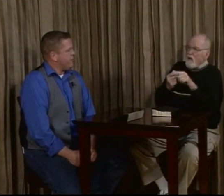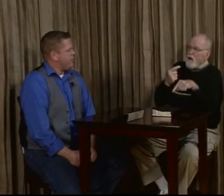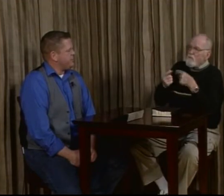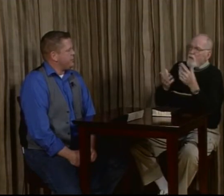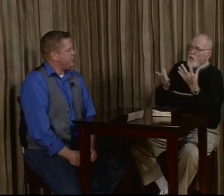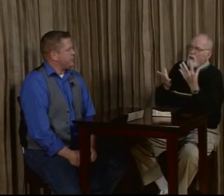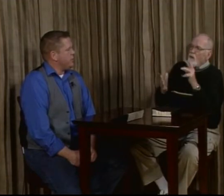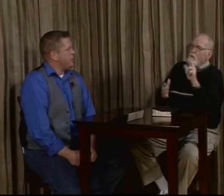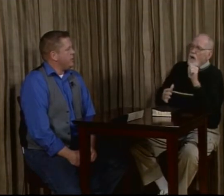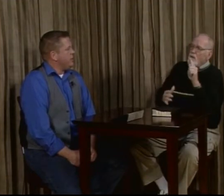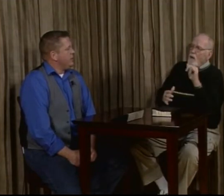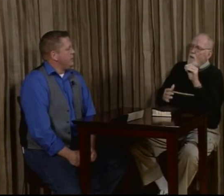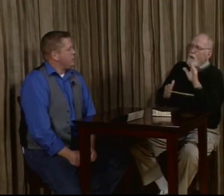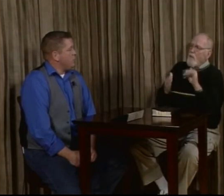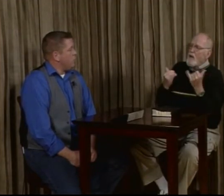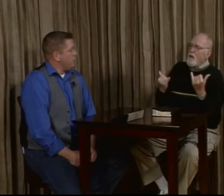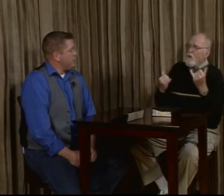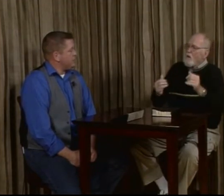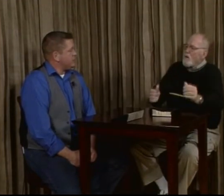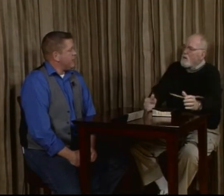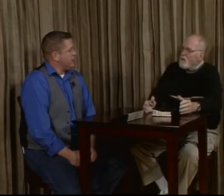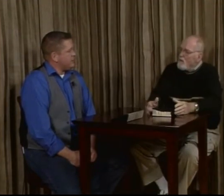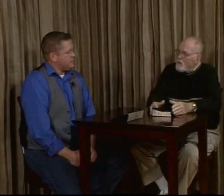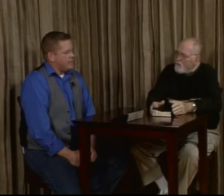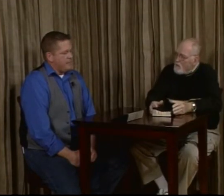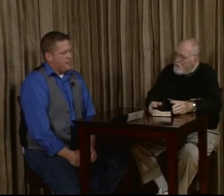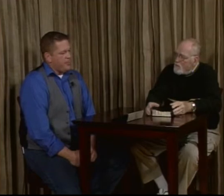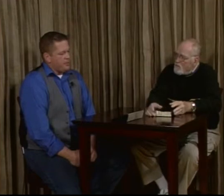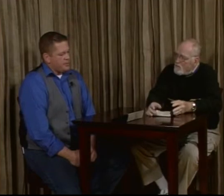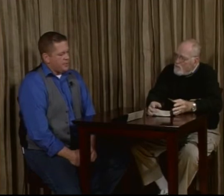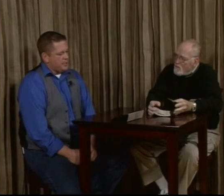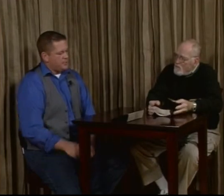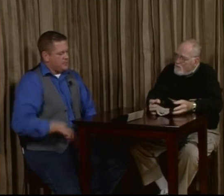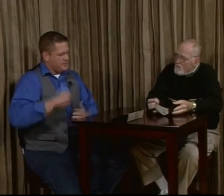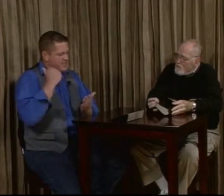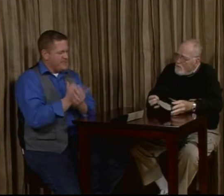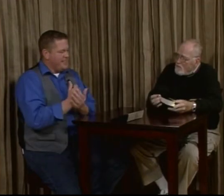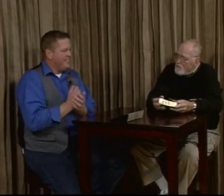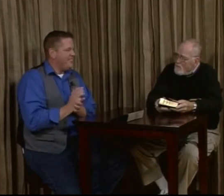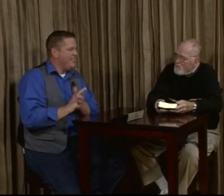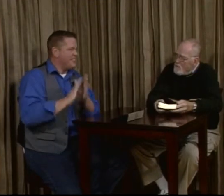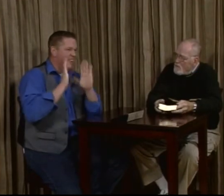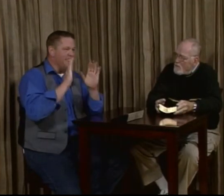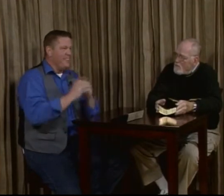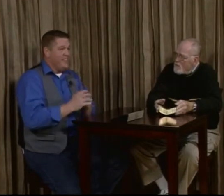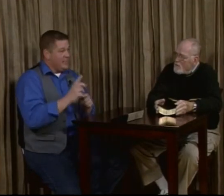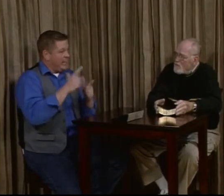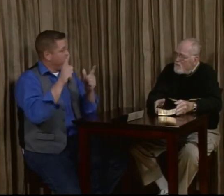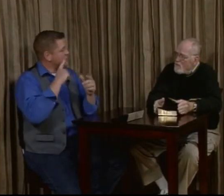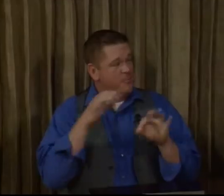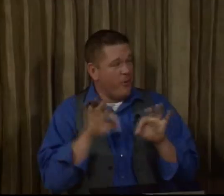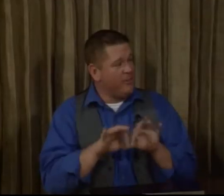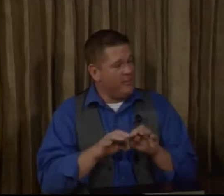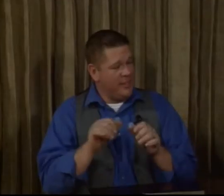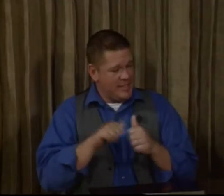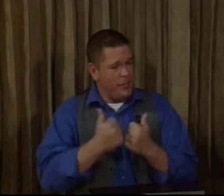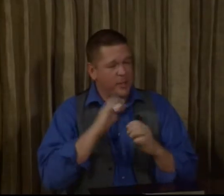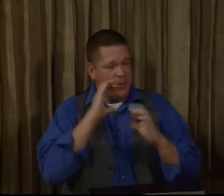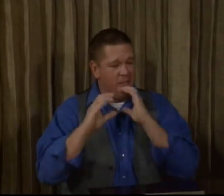approximately 10 years ago. And so it's exciting to see that deaf people are being reached for the gospel. Amen. That's great. Language is important. And that's how we communicate